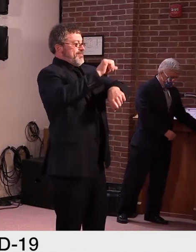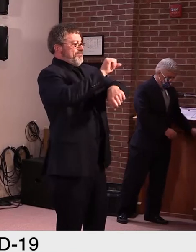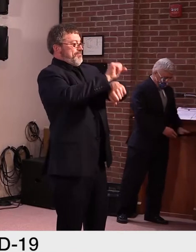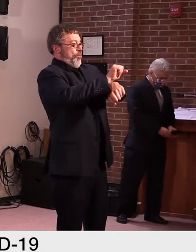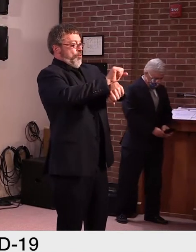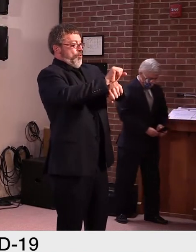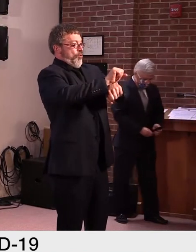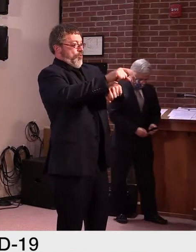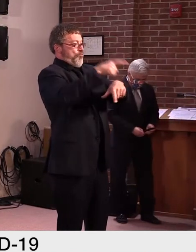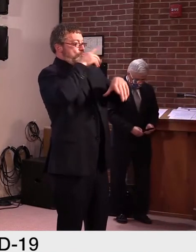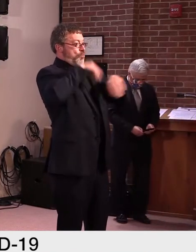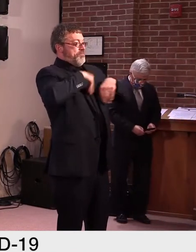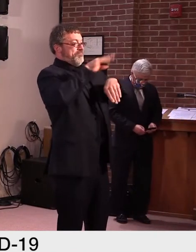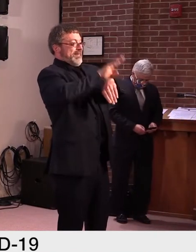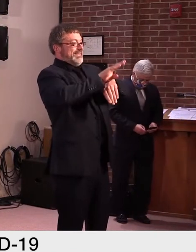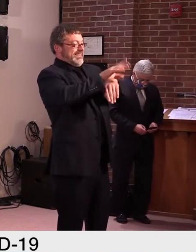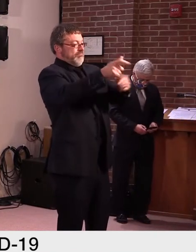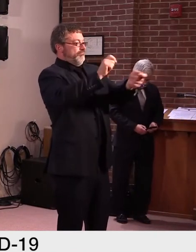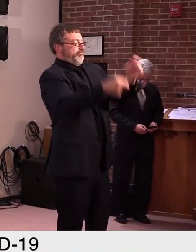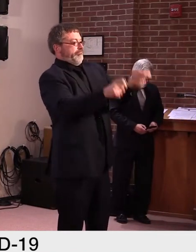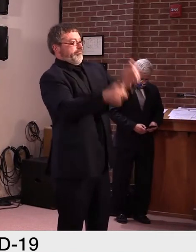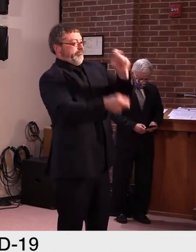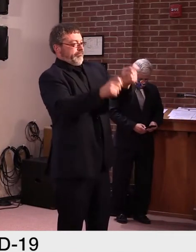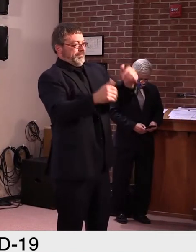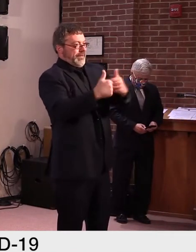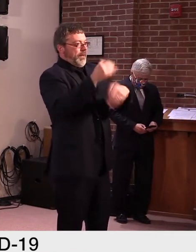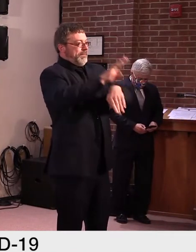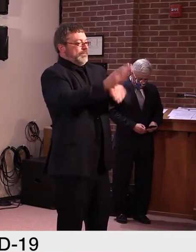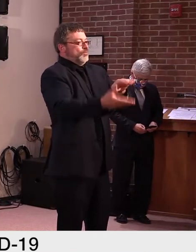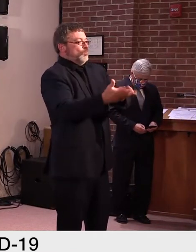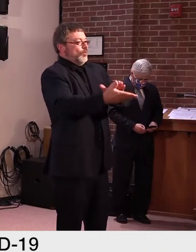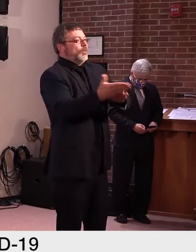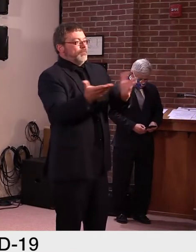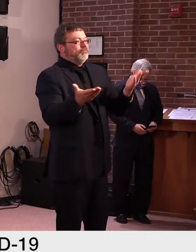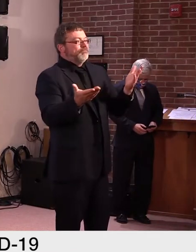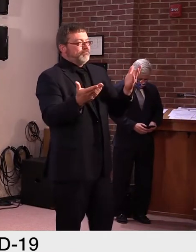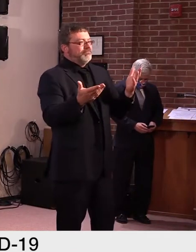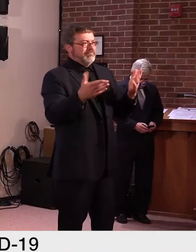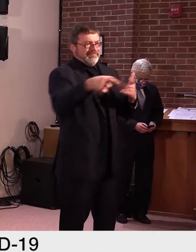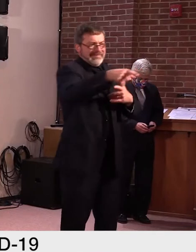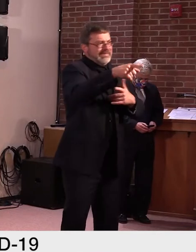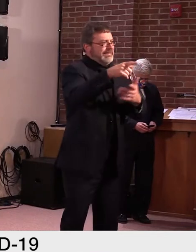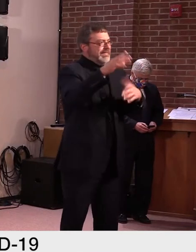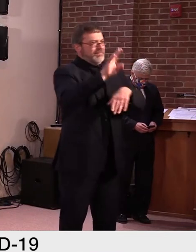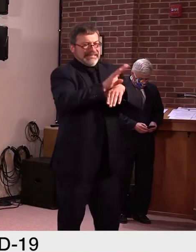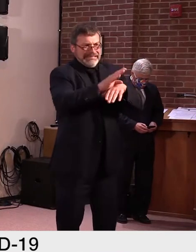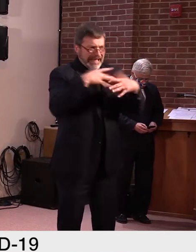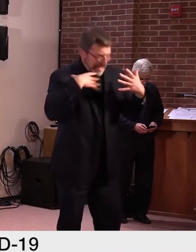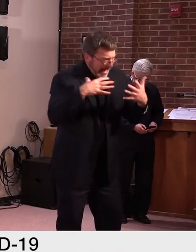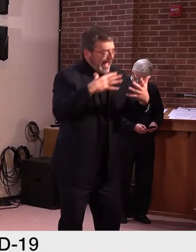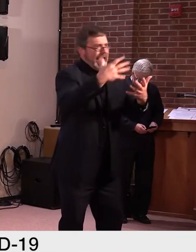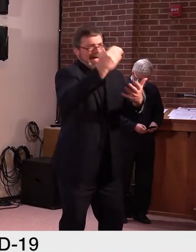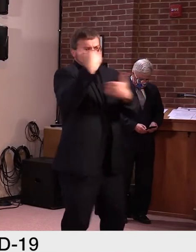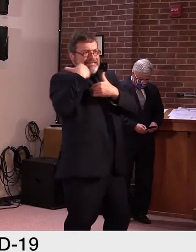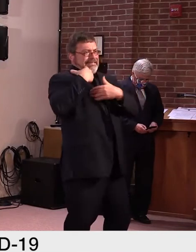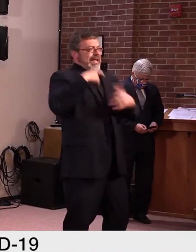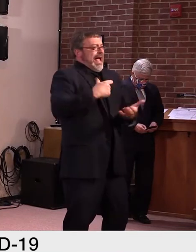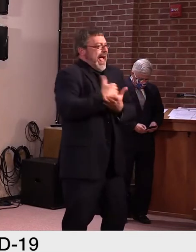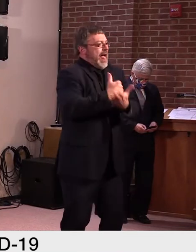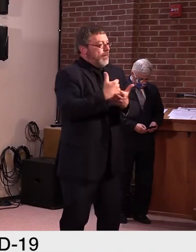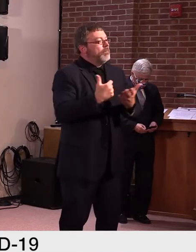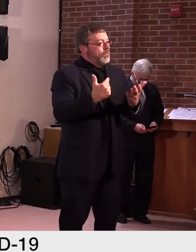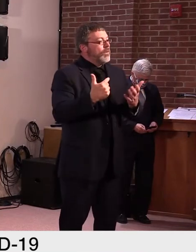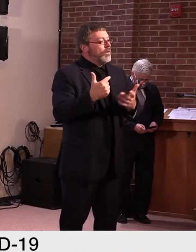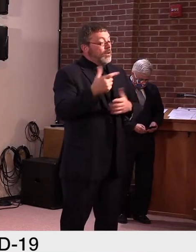And they were expressing interest in having technical assistance. And it might be for creating more of an online presence, for example.